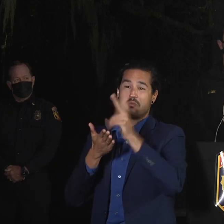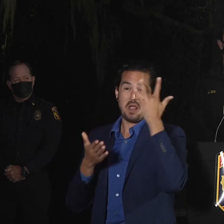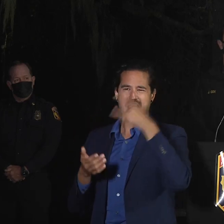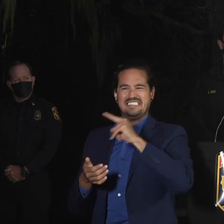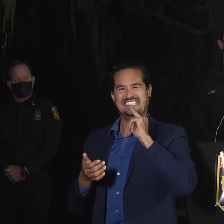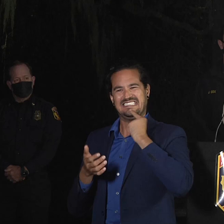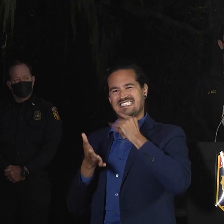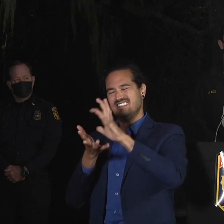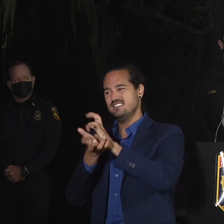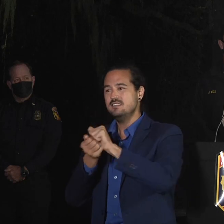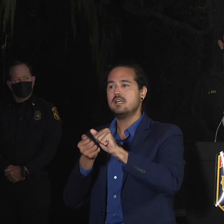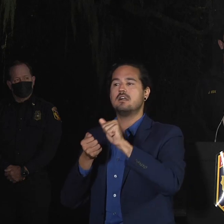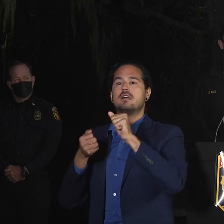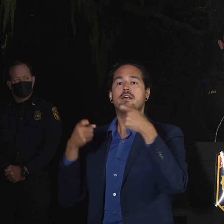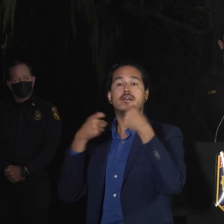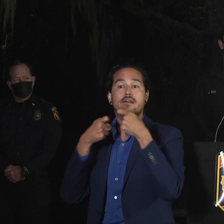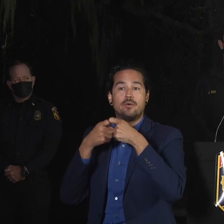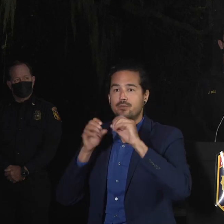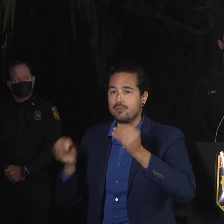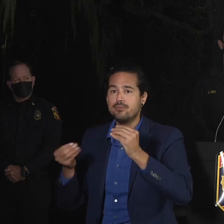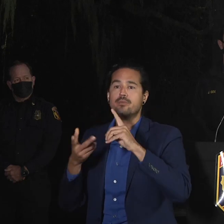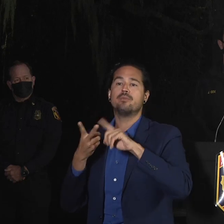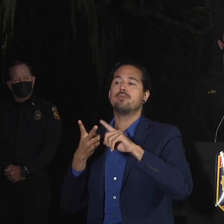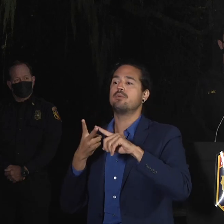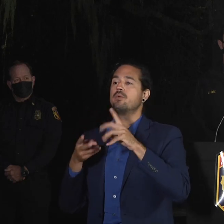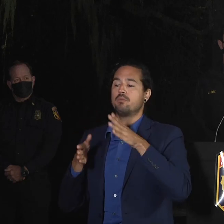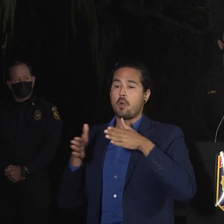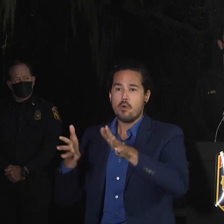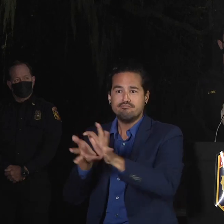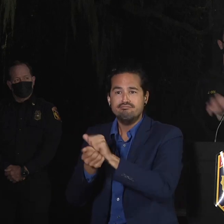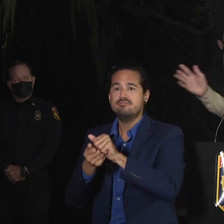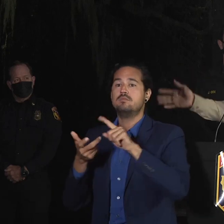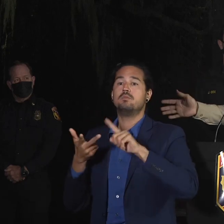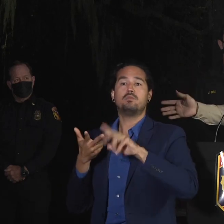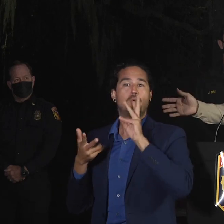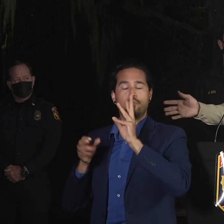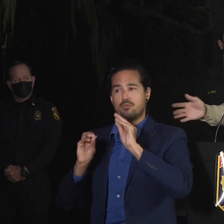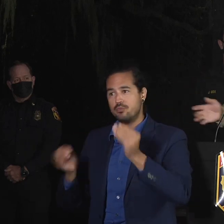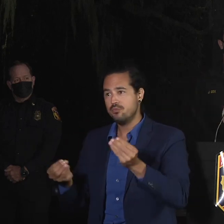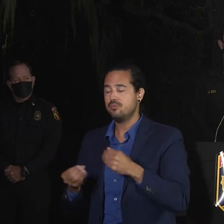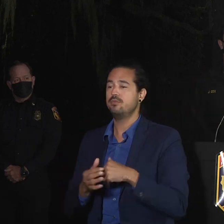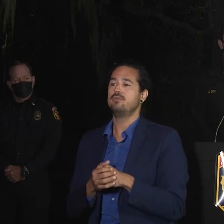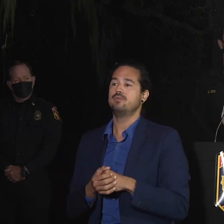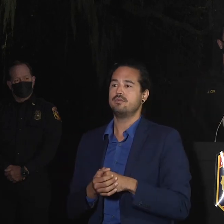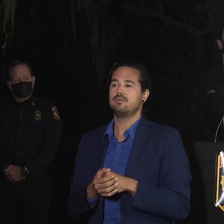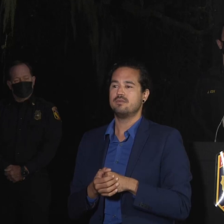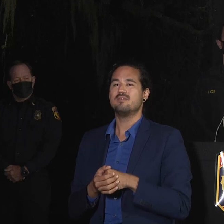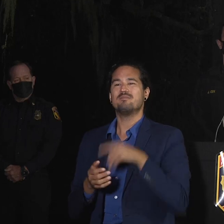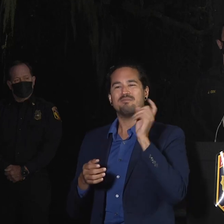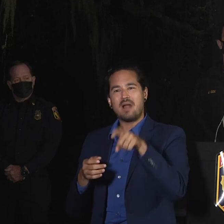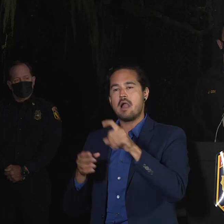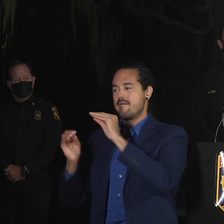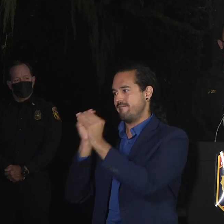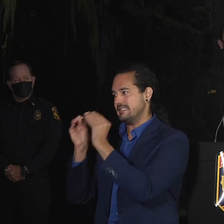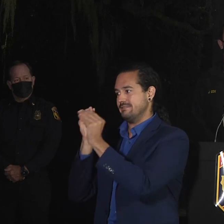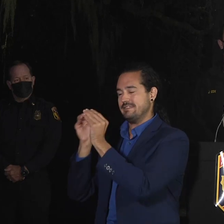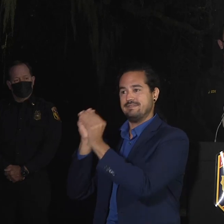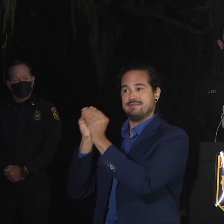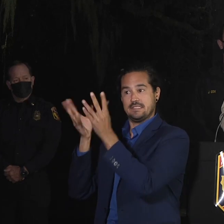water, streets, and things like that. So just, but yeah, it'll be kind of least affected to most affected.